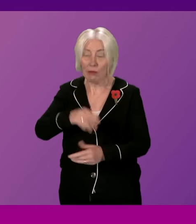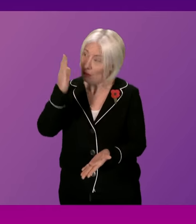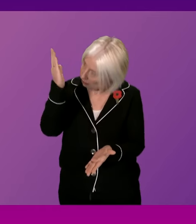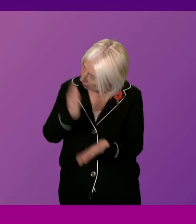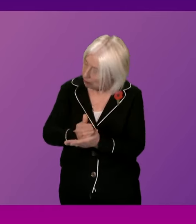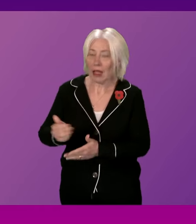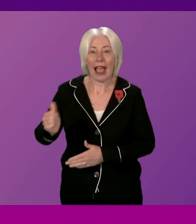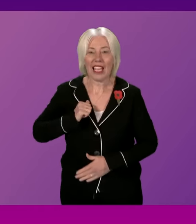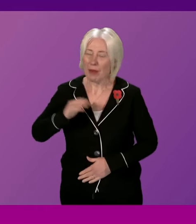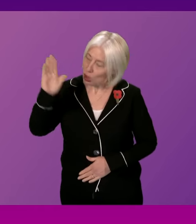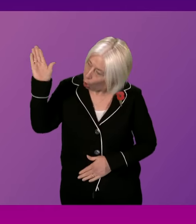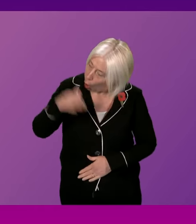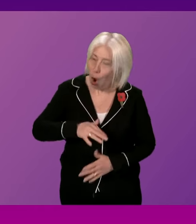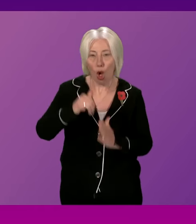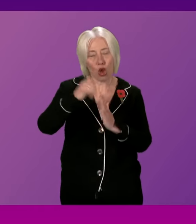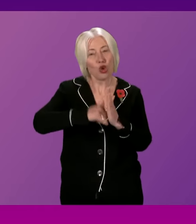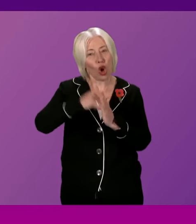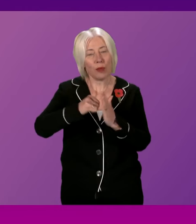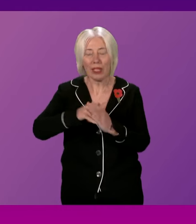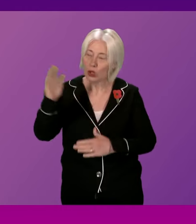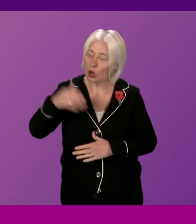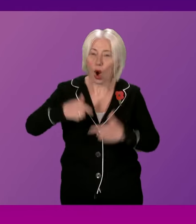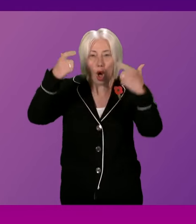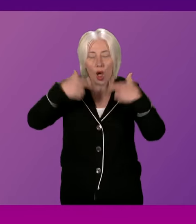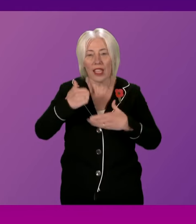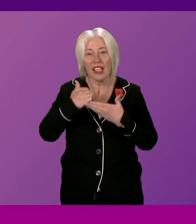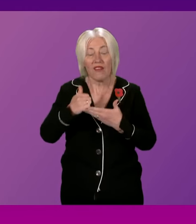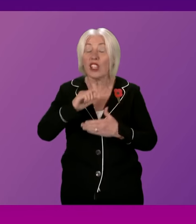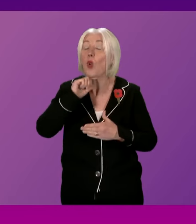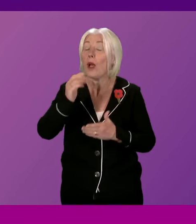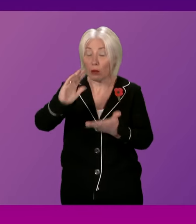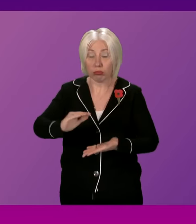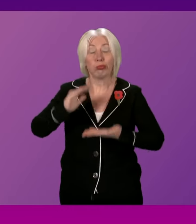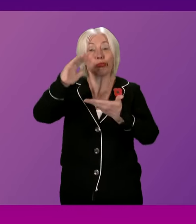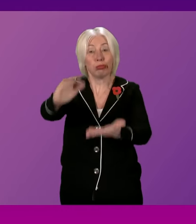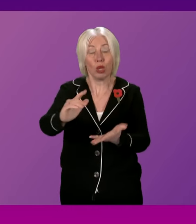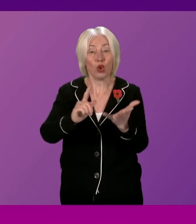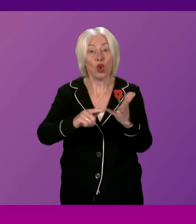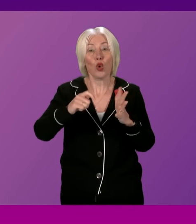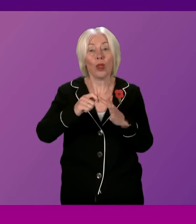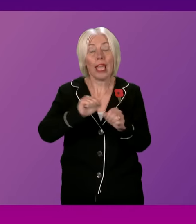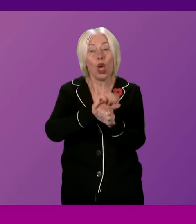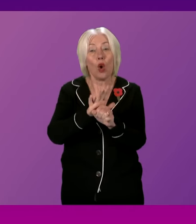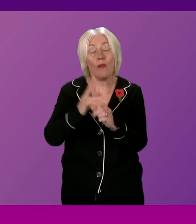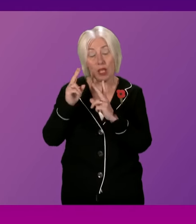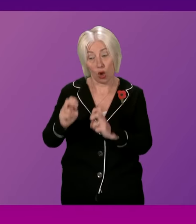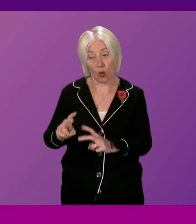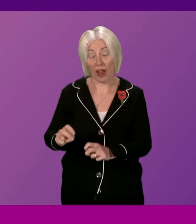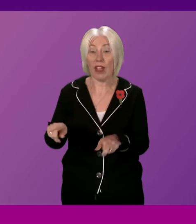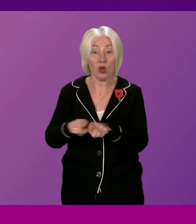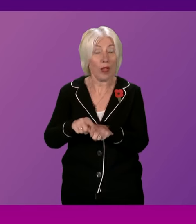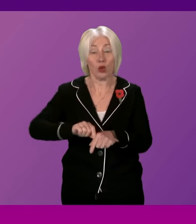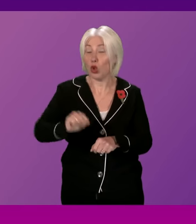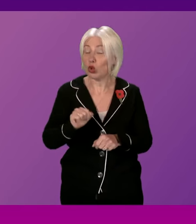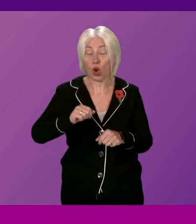every single document, including legal advice, to be handed over to the UK COVID inquiry, to the Scottish